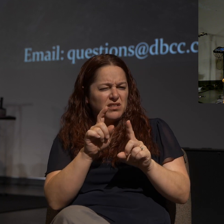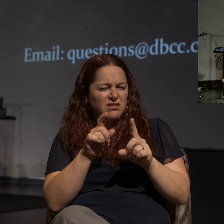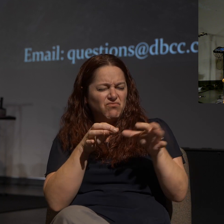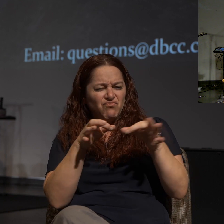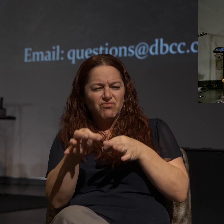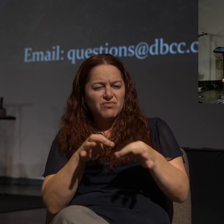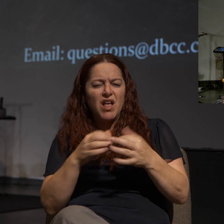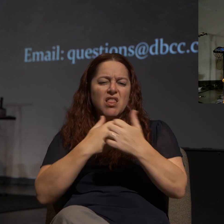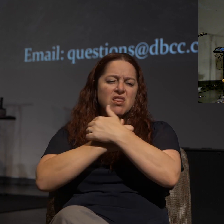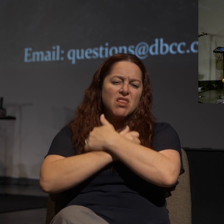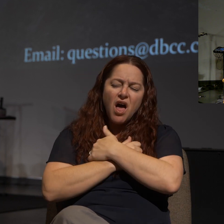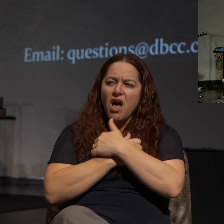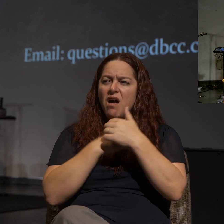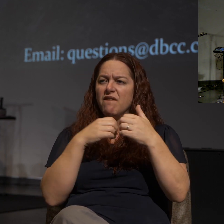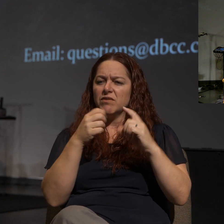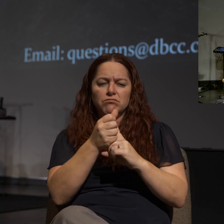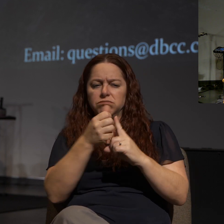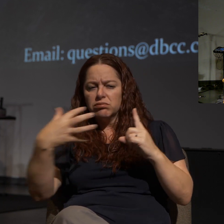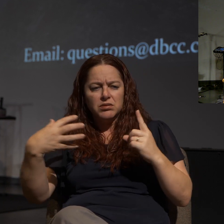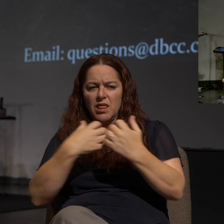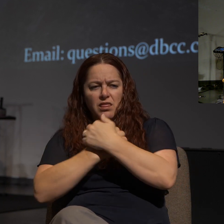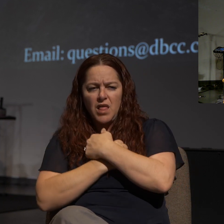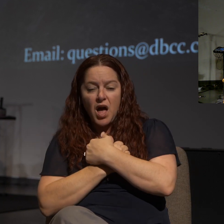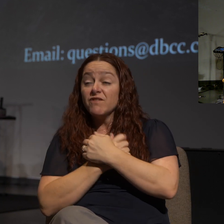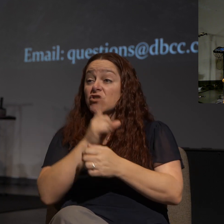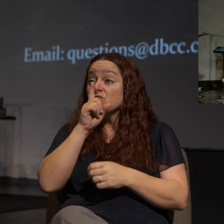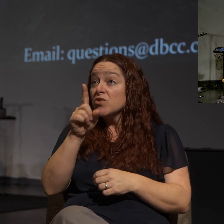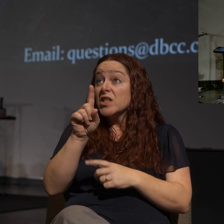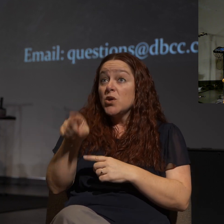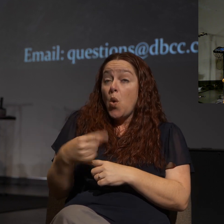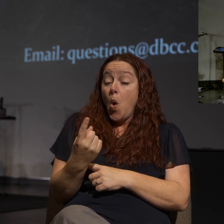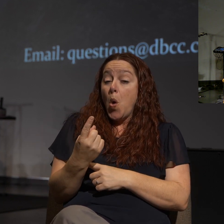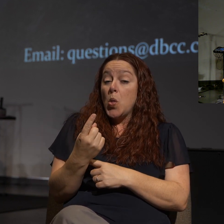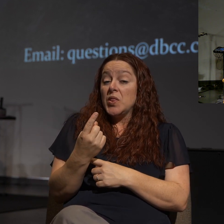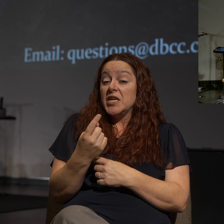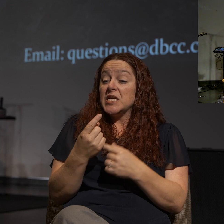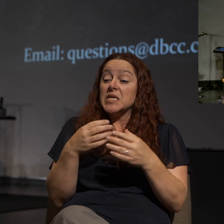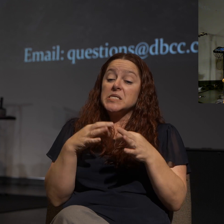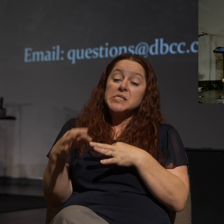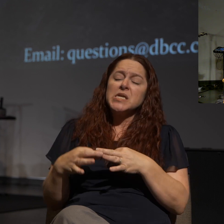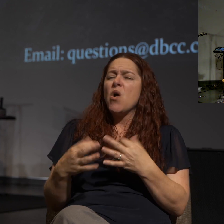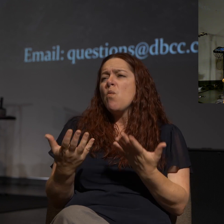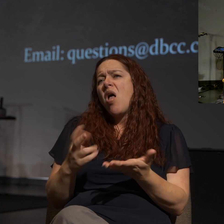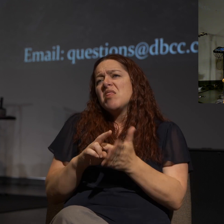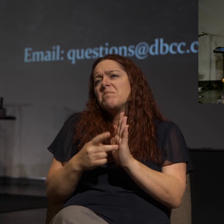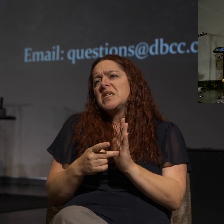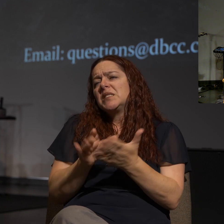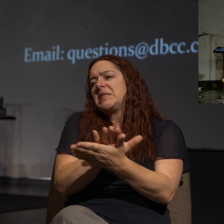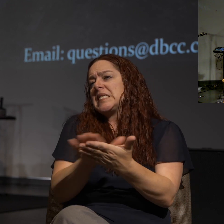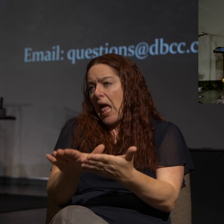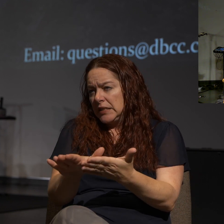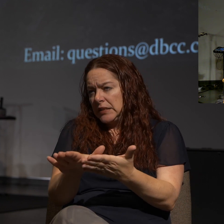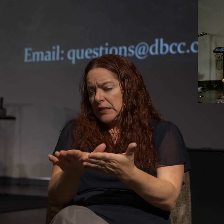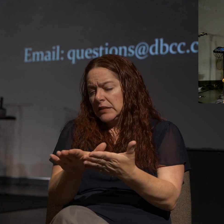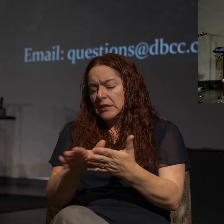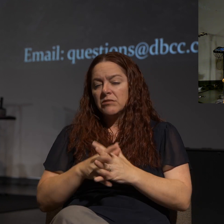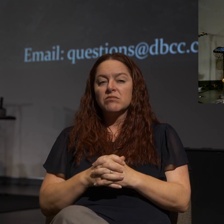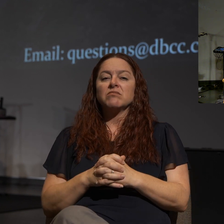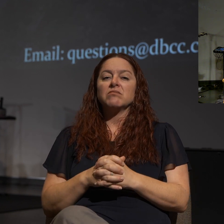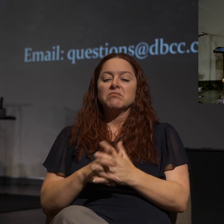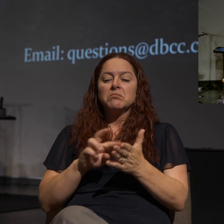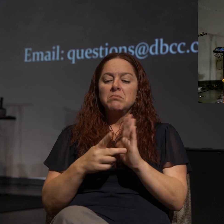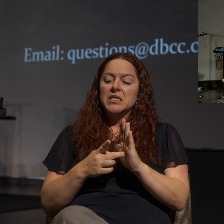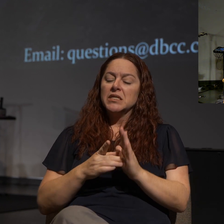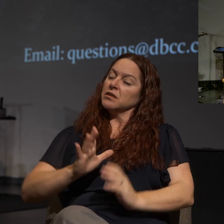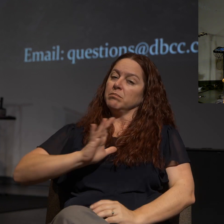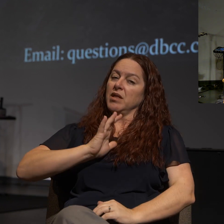define love or to explain love, what they really only could convey to you is that, well, it just means being nice. It means